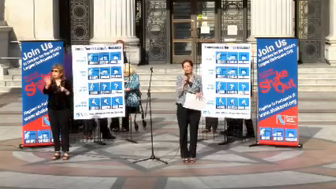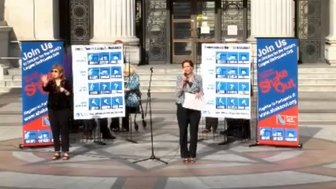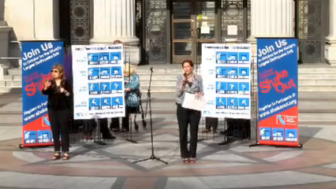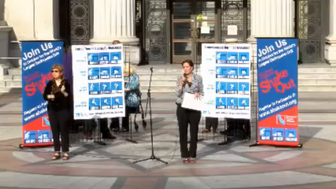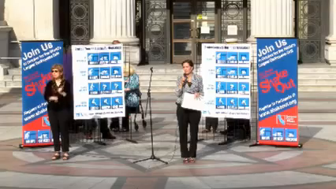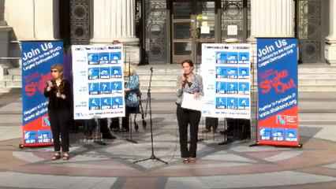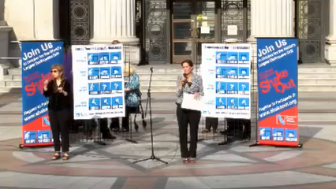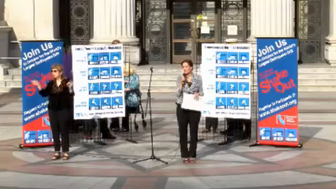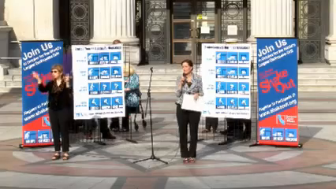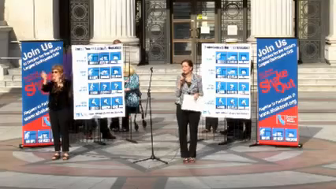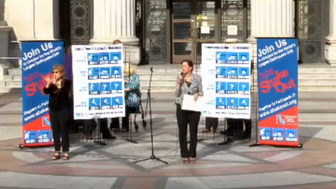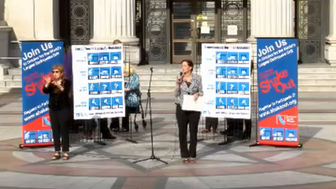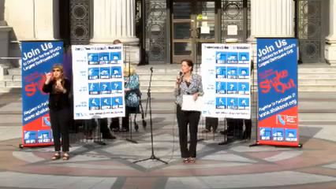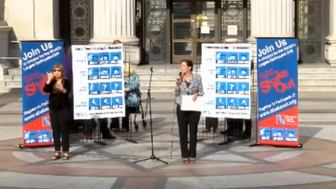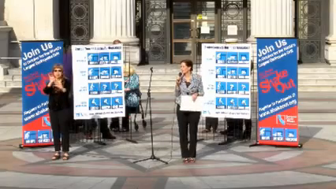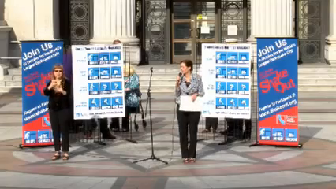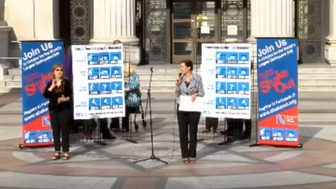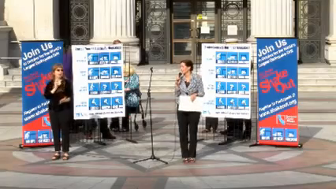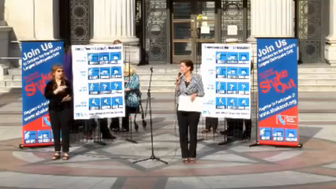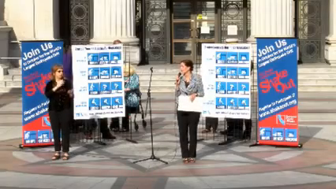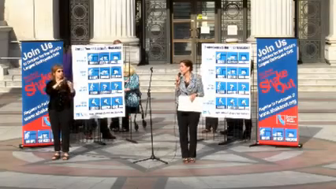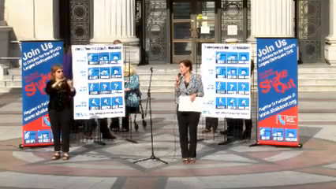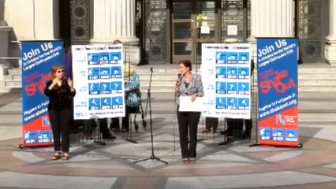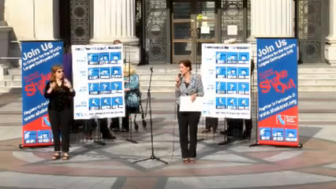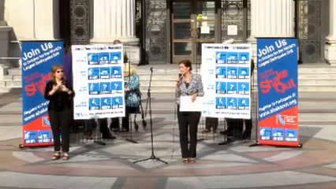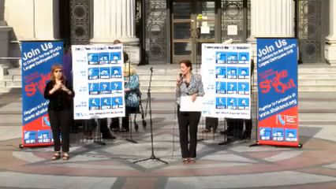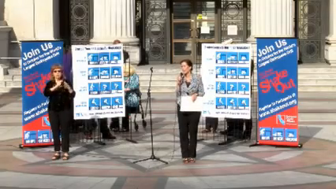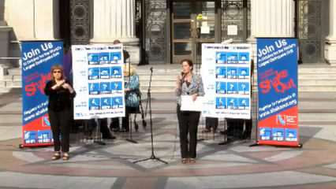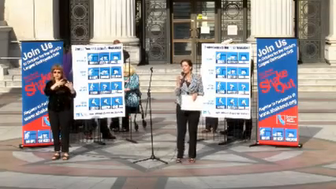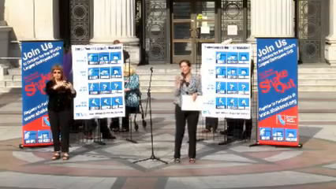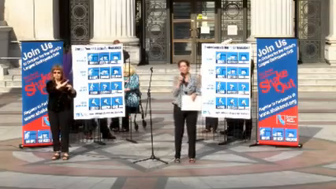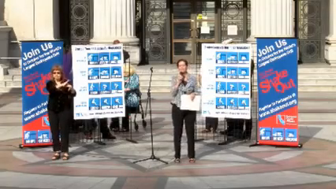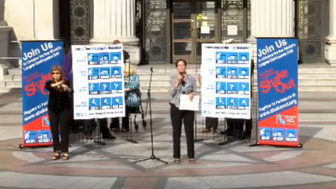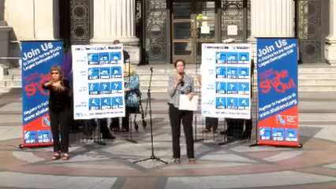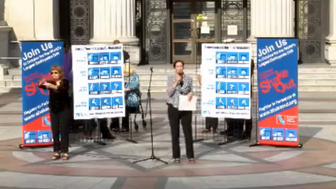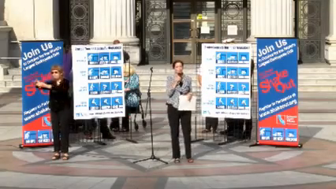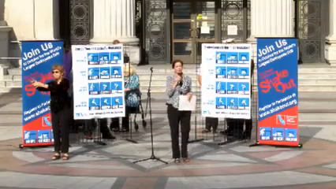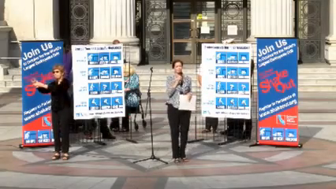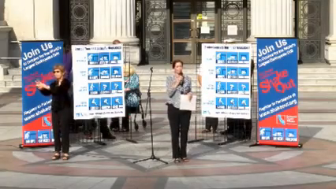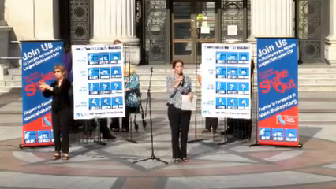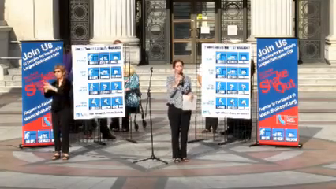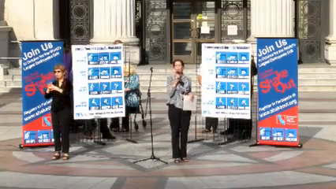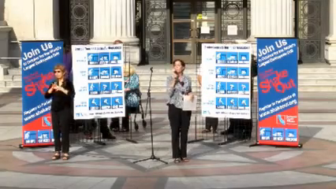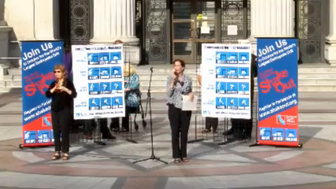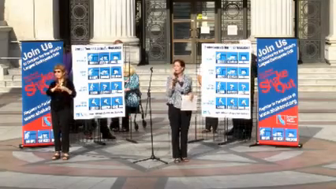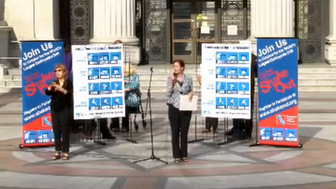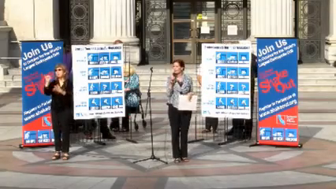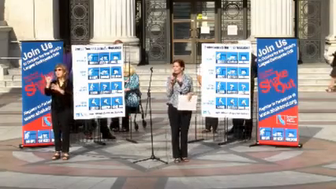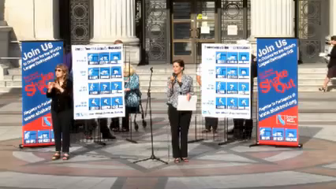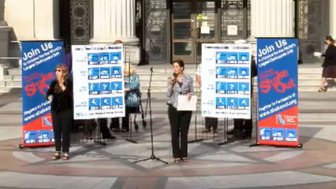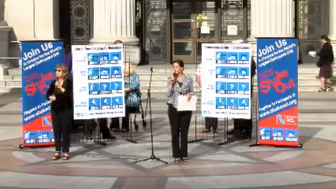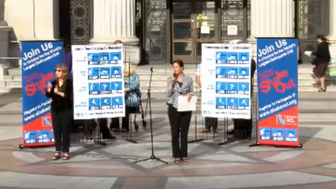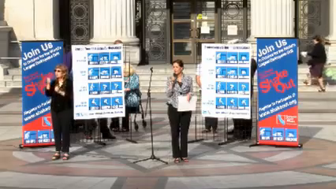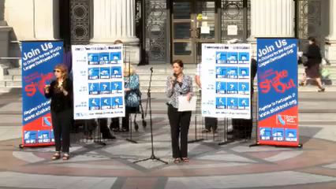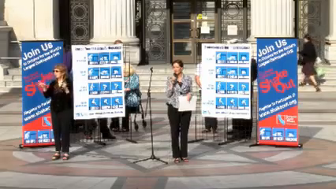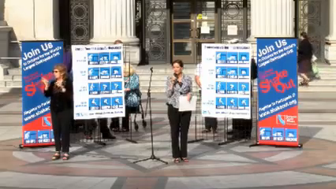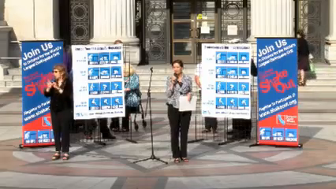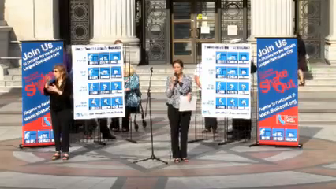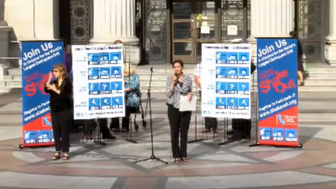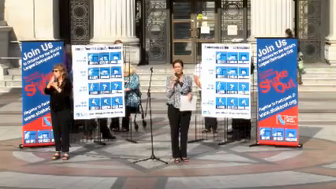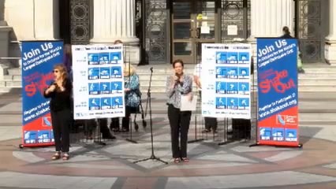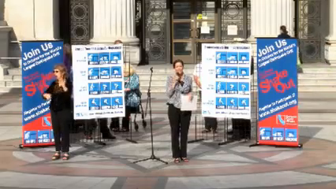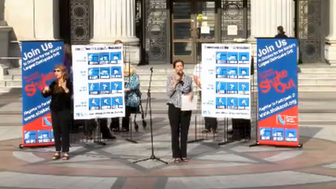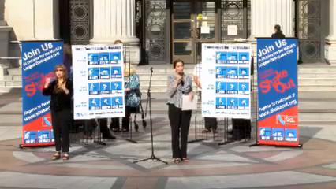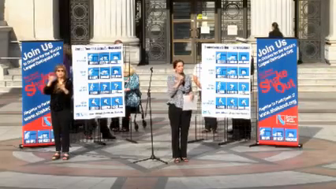important of all is that our community is cohesive that is the most important part of resiliency